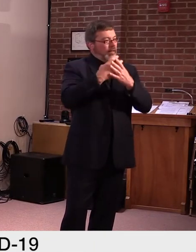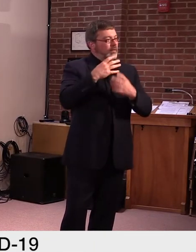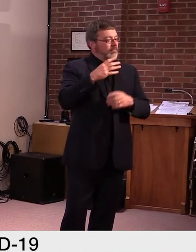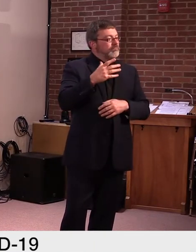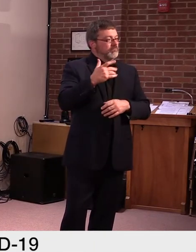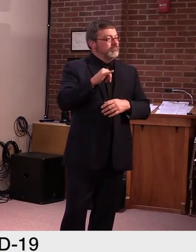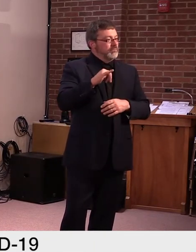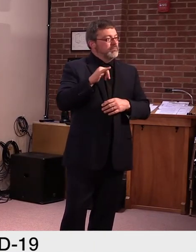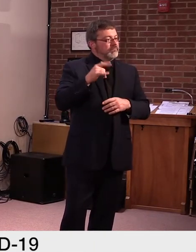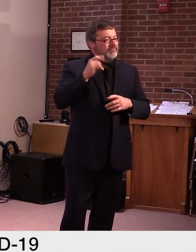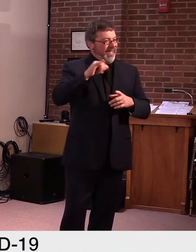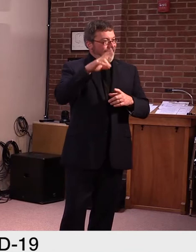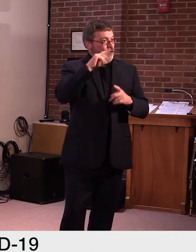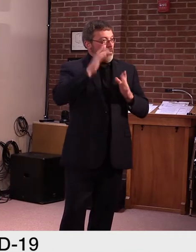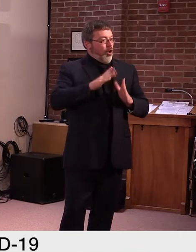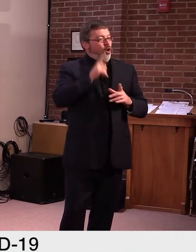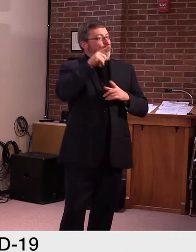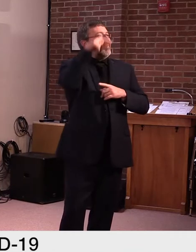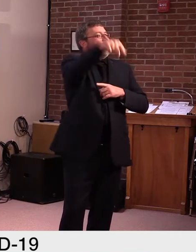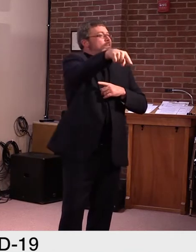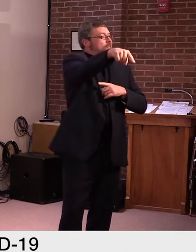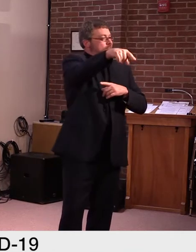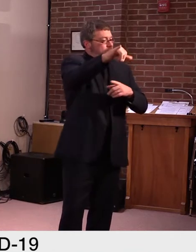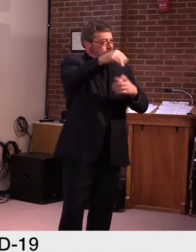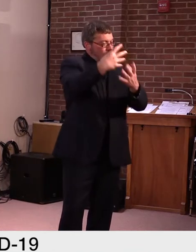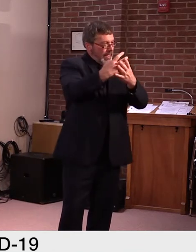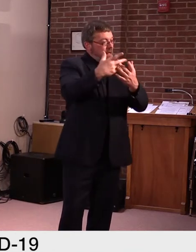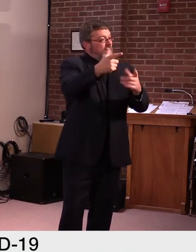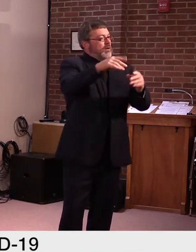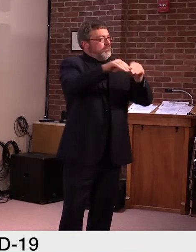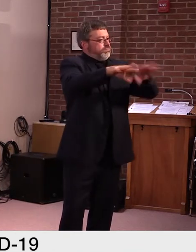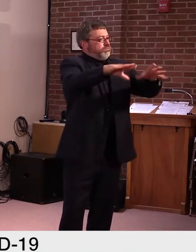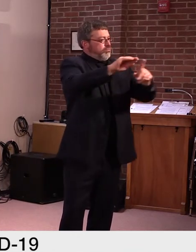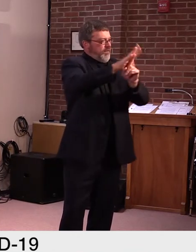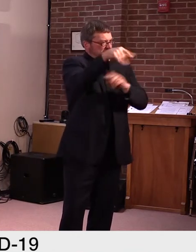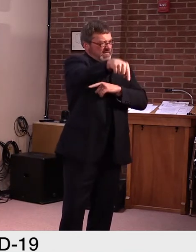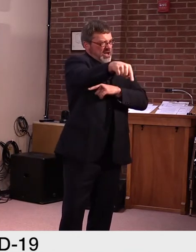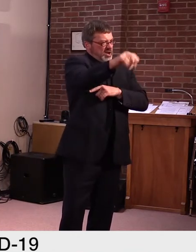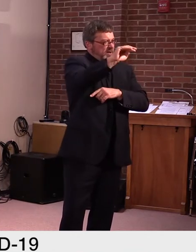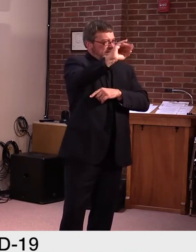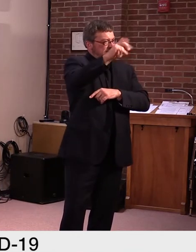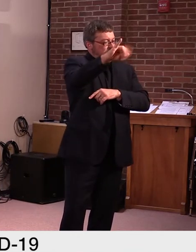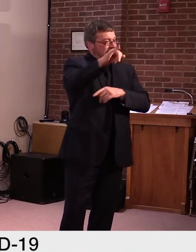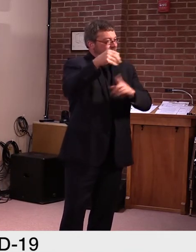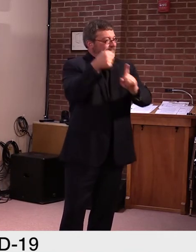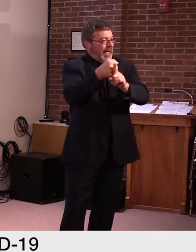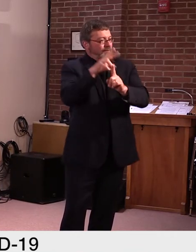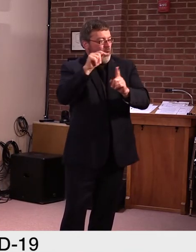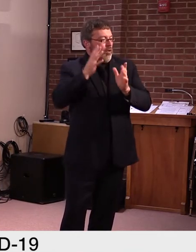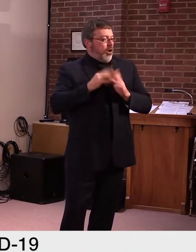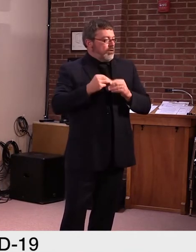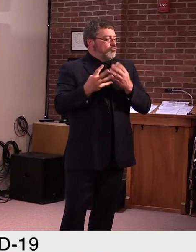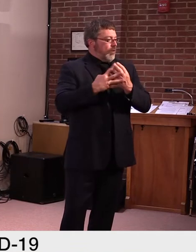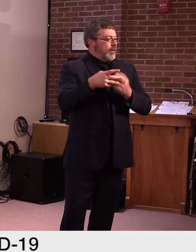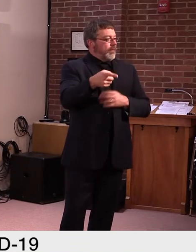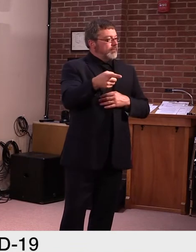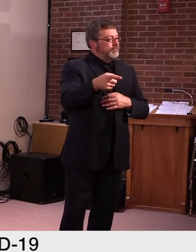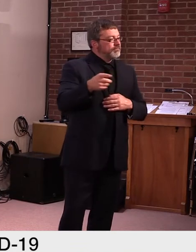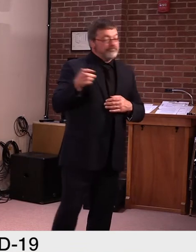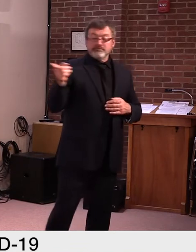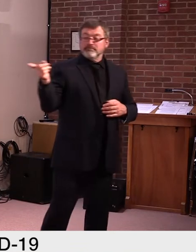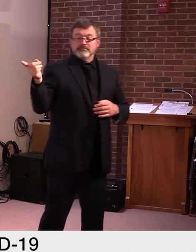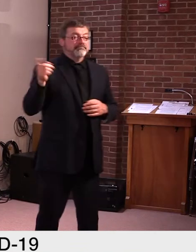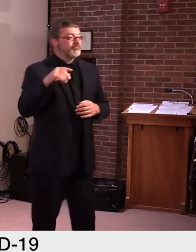Yes, um, I can report very good news with the, uh, Mississippi inmates. We, uh,